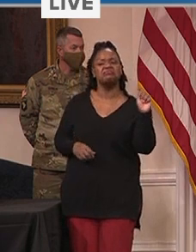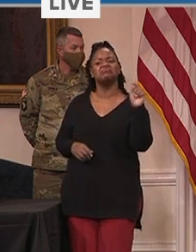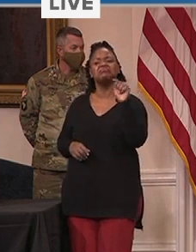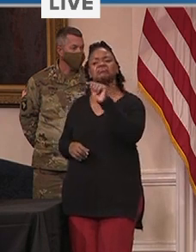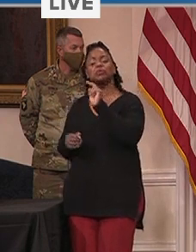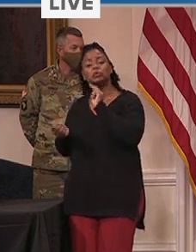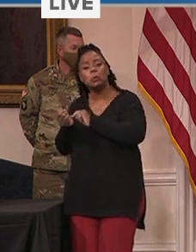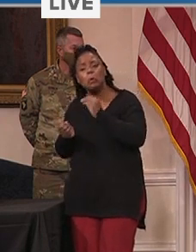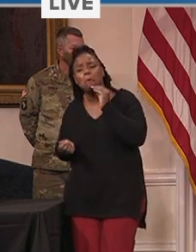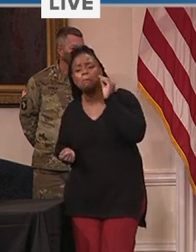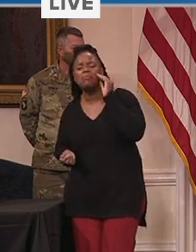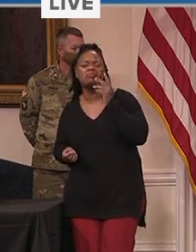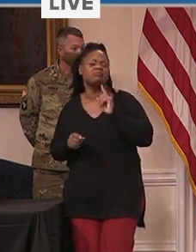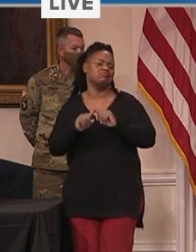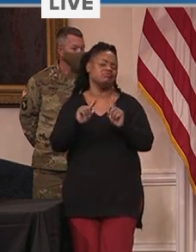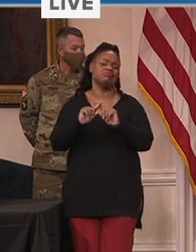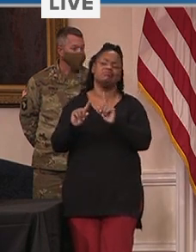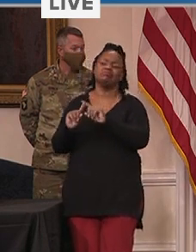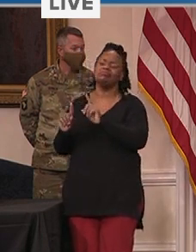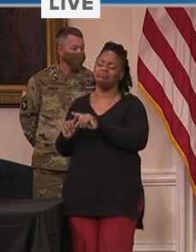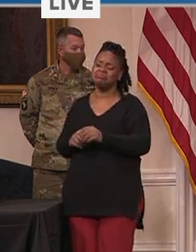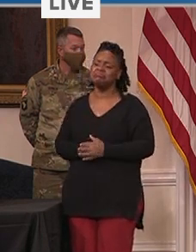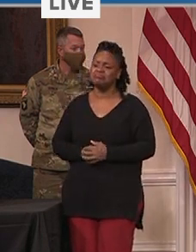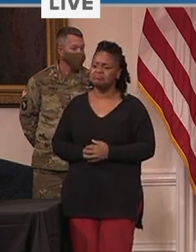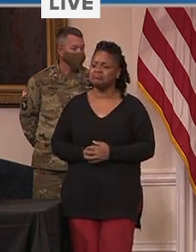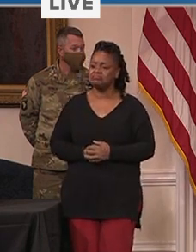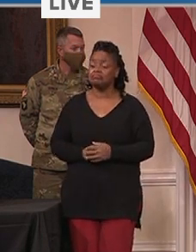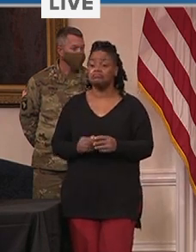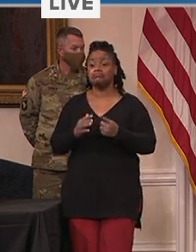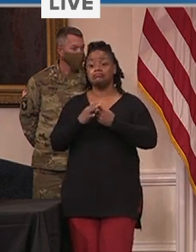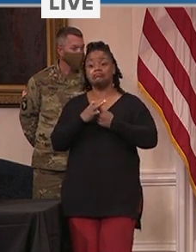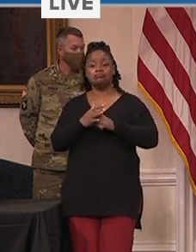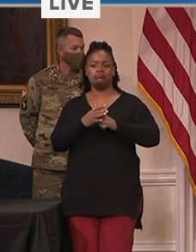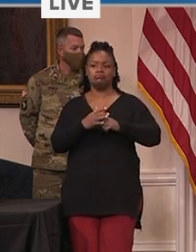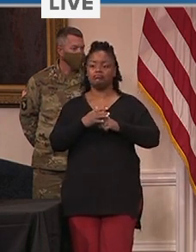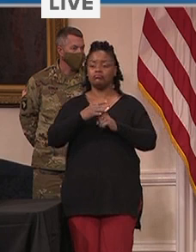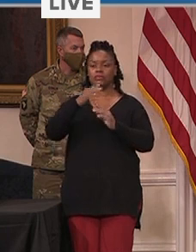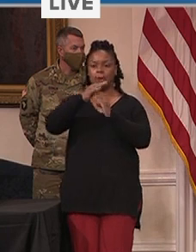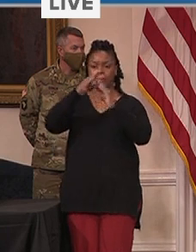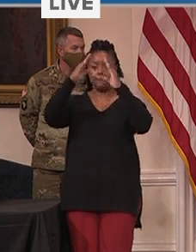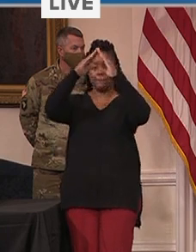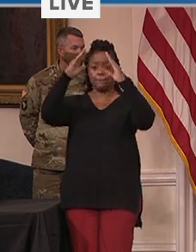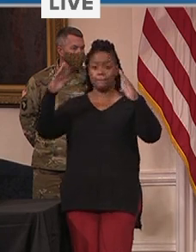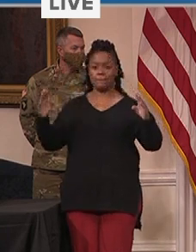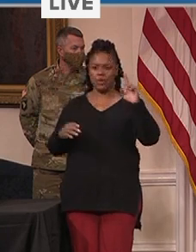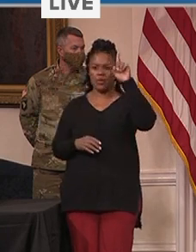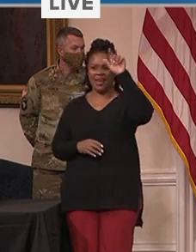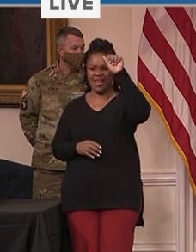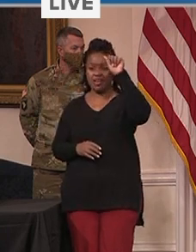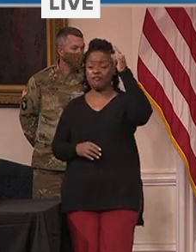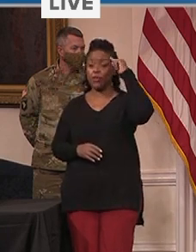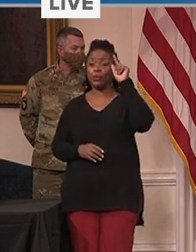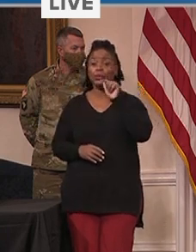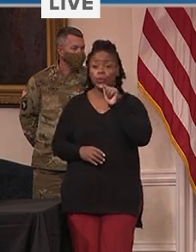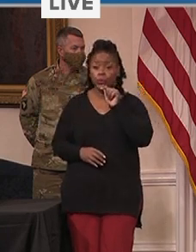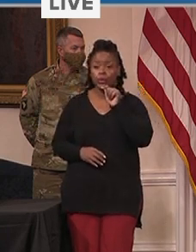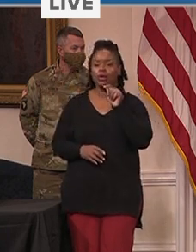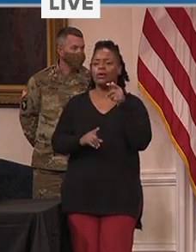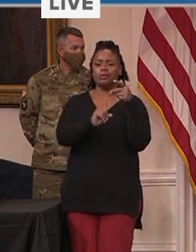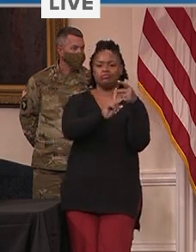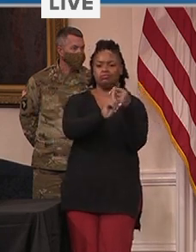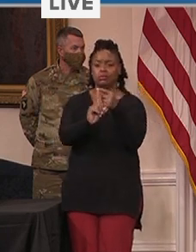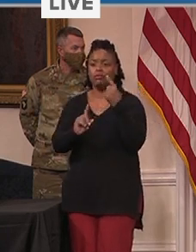departments to begin phase 1a, vulnerable population vaccinations. This